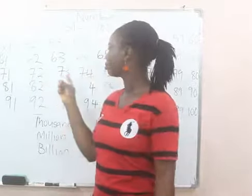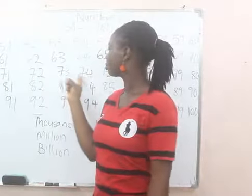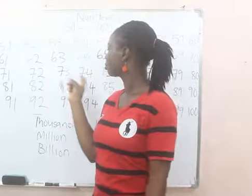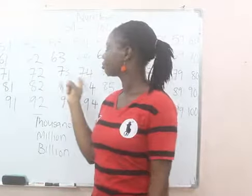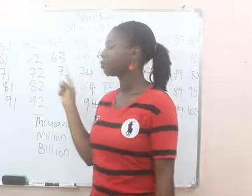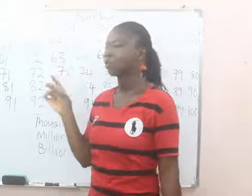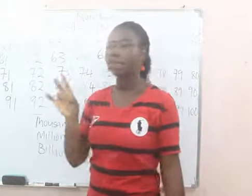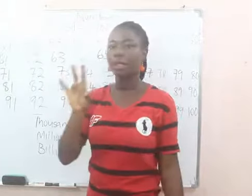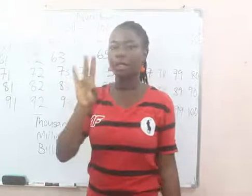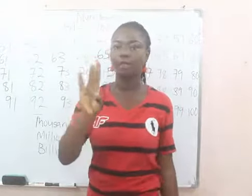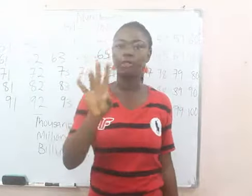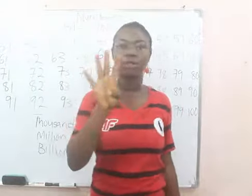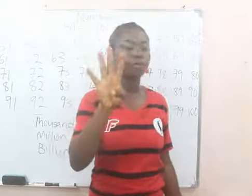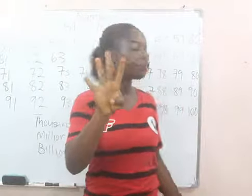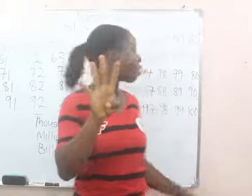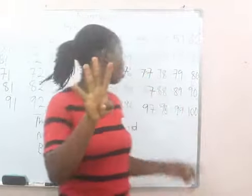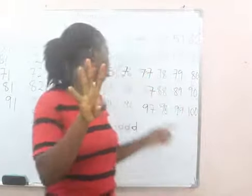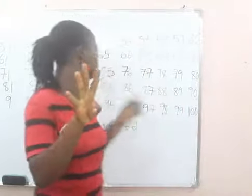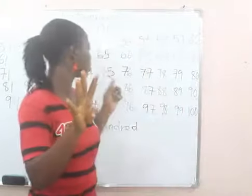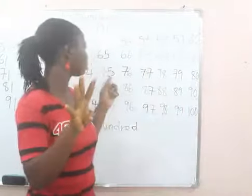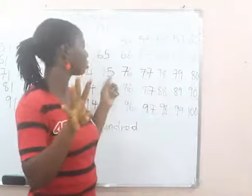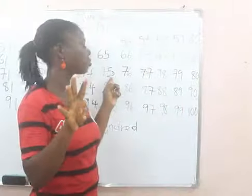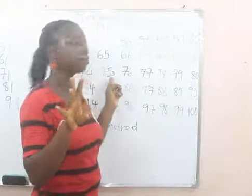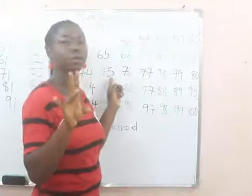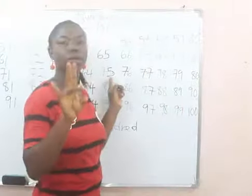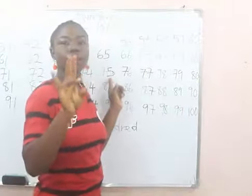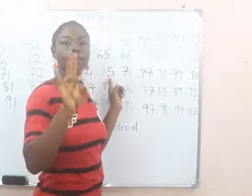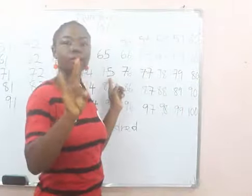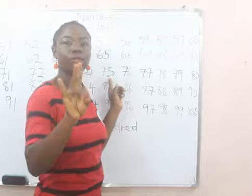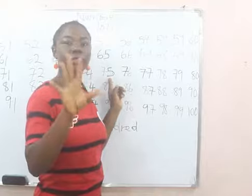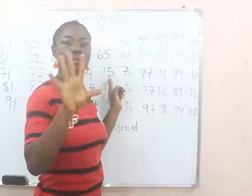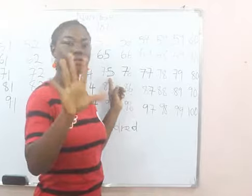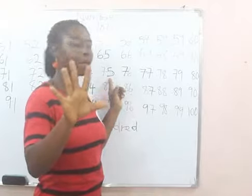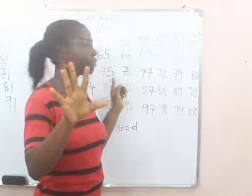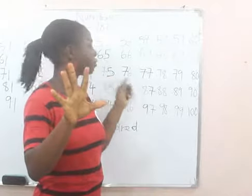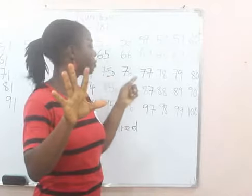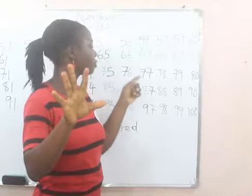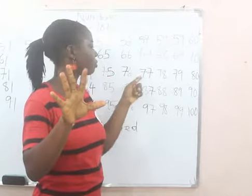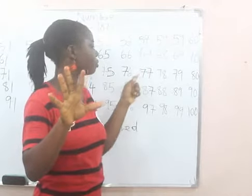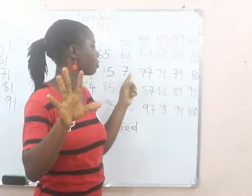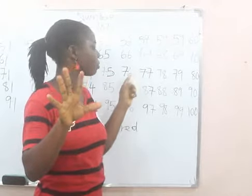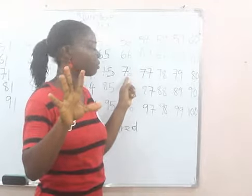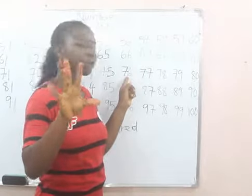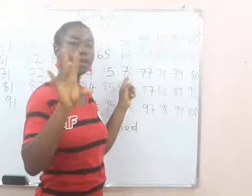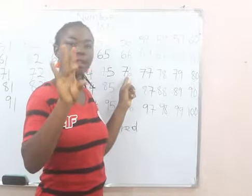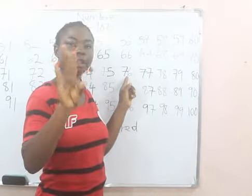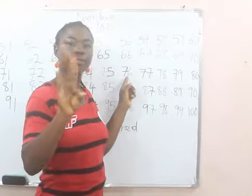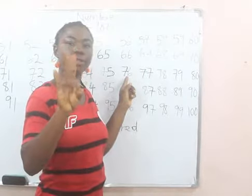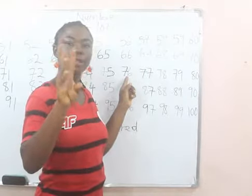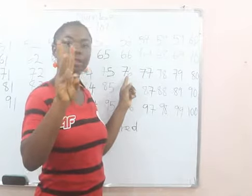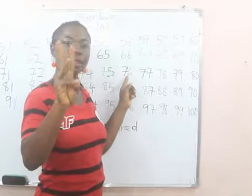74, 75, 76,